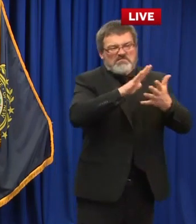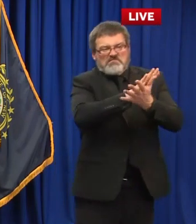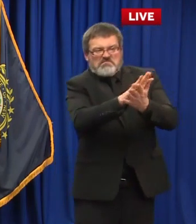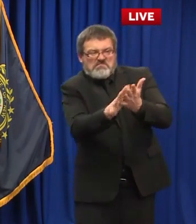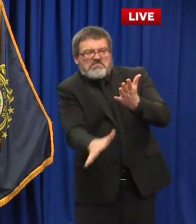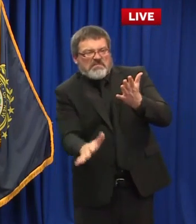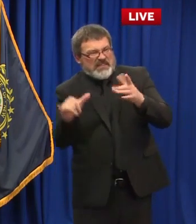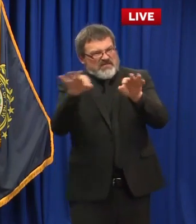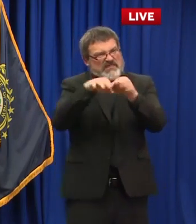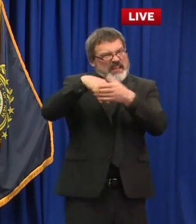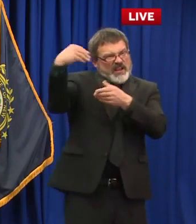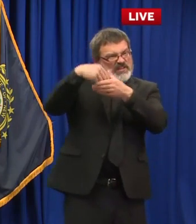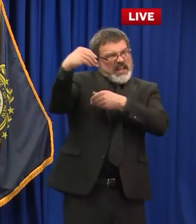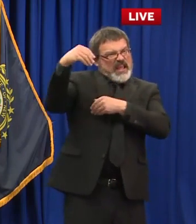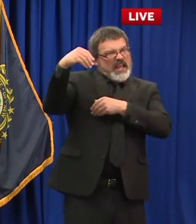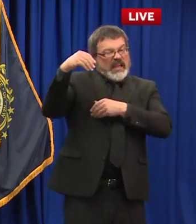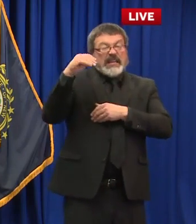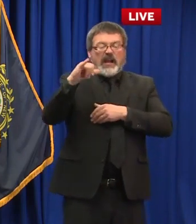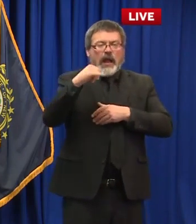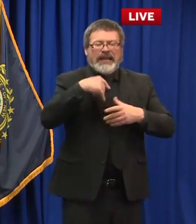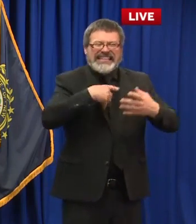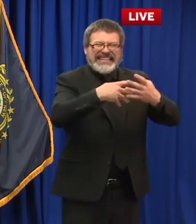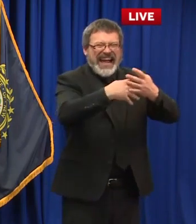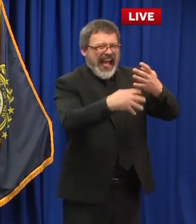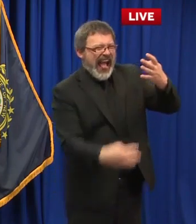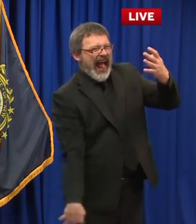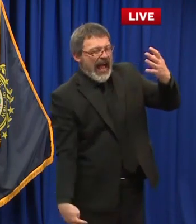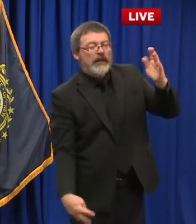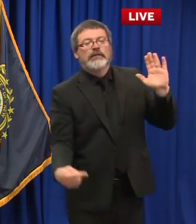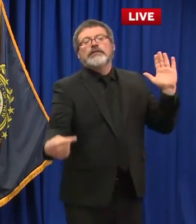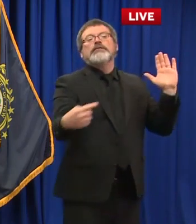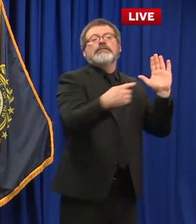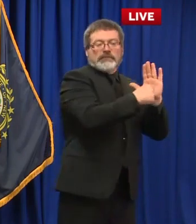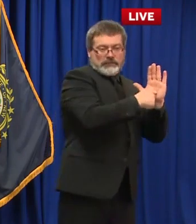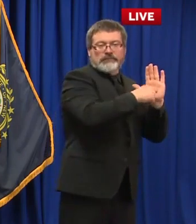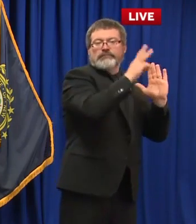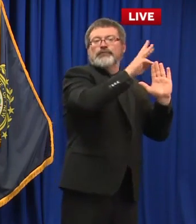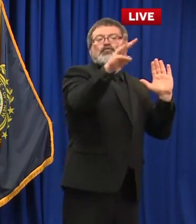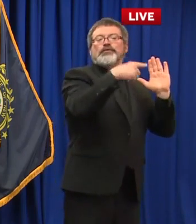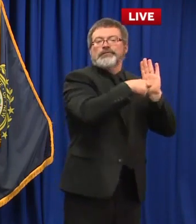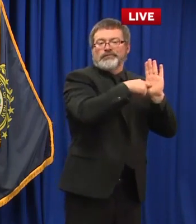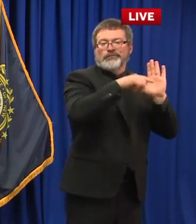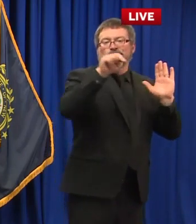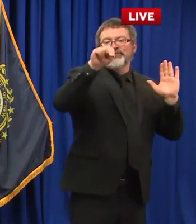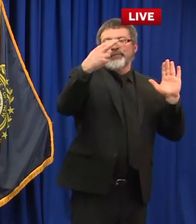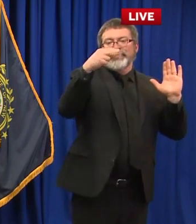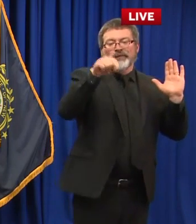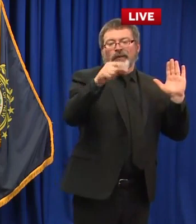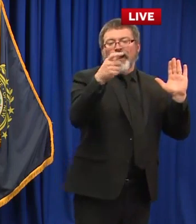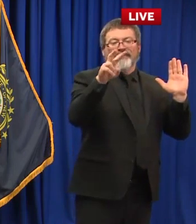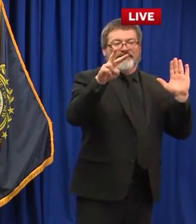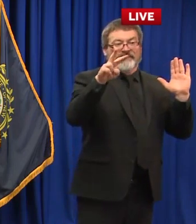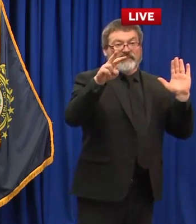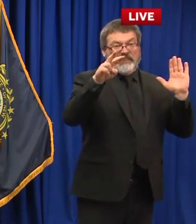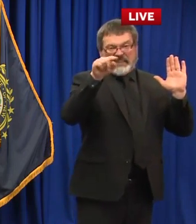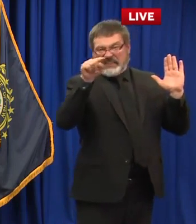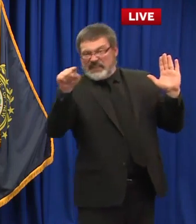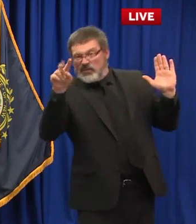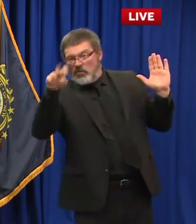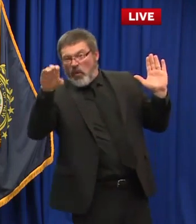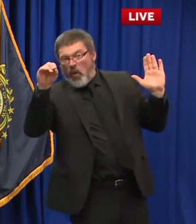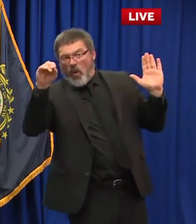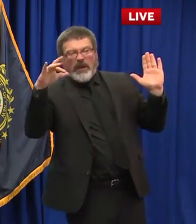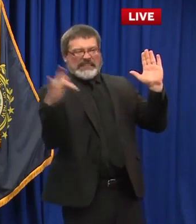nh.gov under the stay at home 2.0 button so you can get a full list of any additional activities there. When we looked at them they